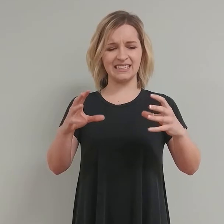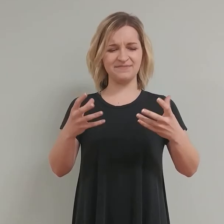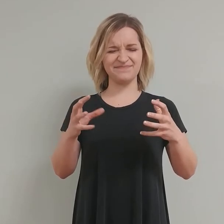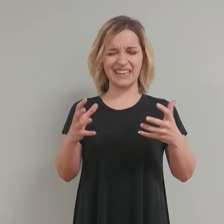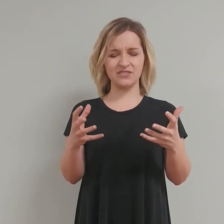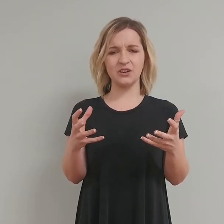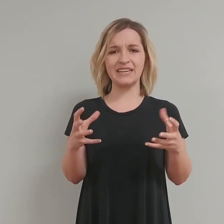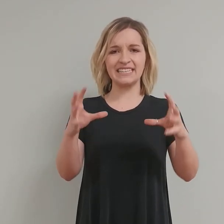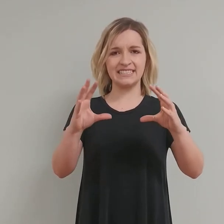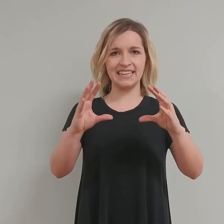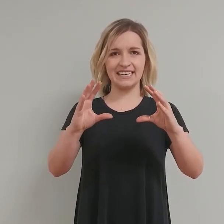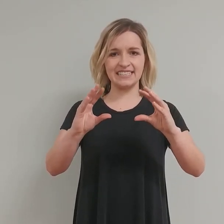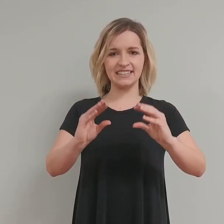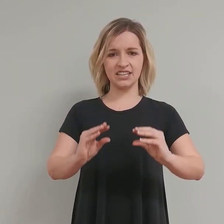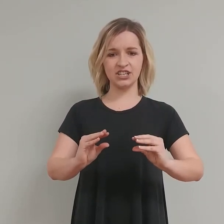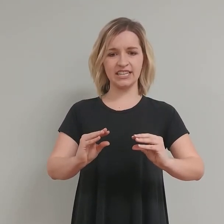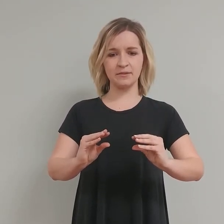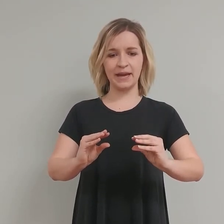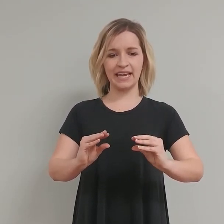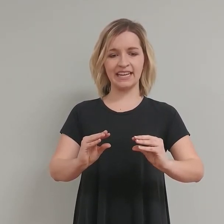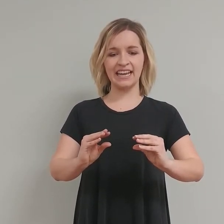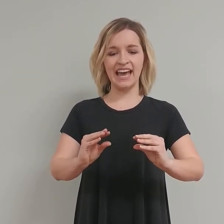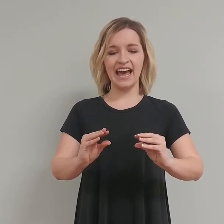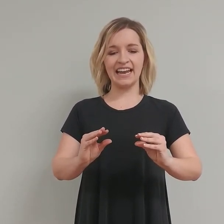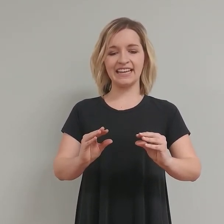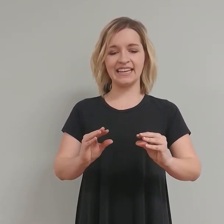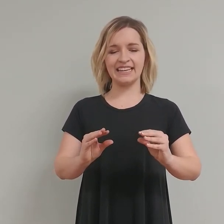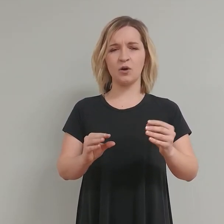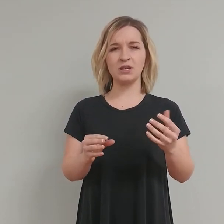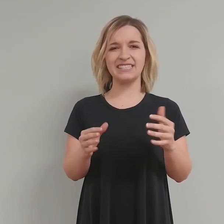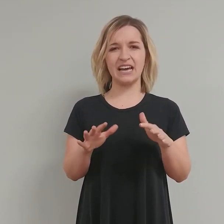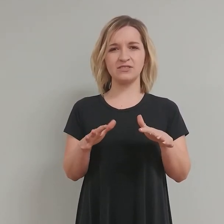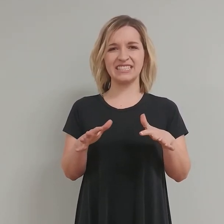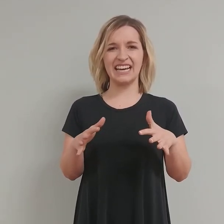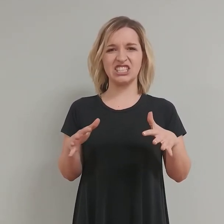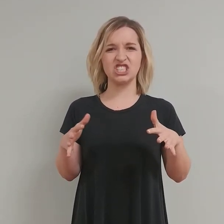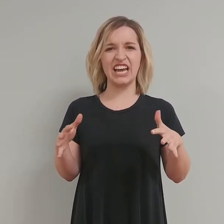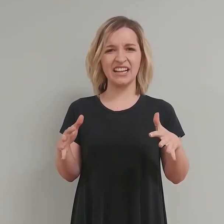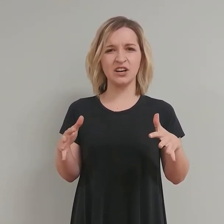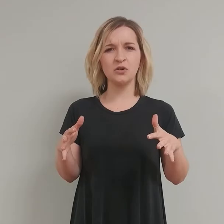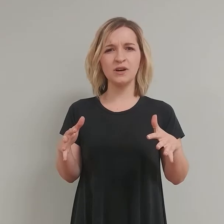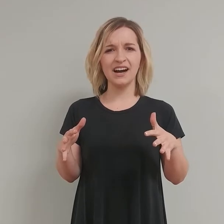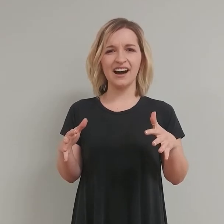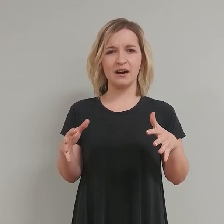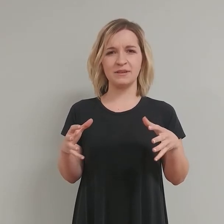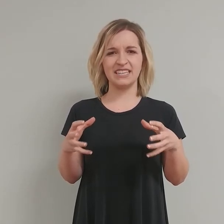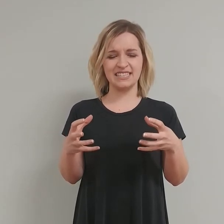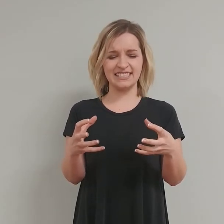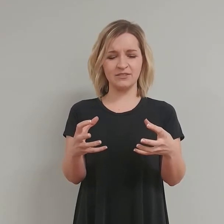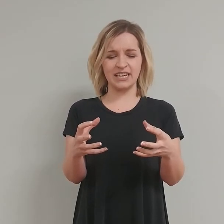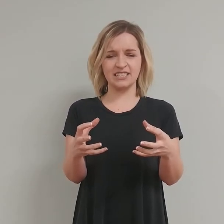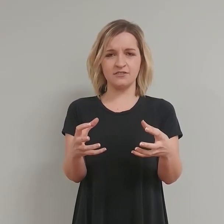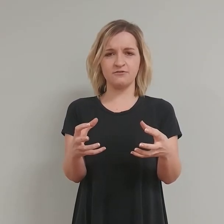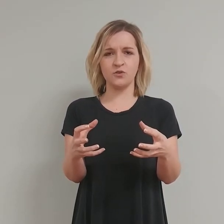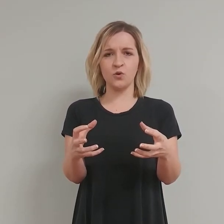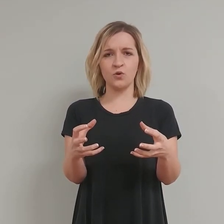the, I don't know, it gets thinner in the pan, and it almost sounds kind of shallow. It doesn't sound like it's a full